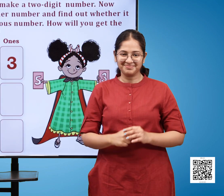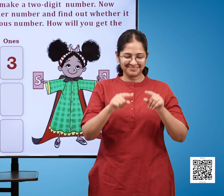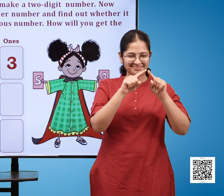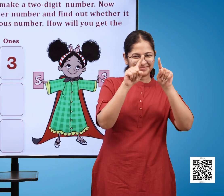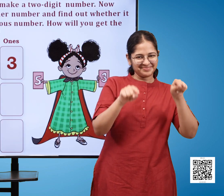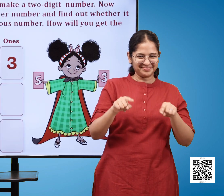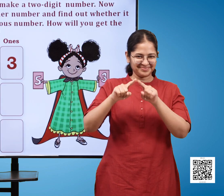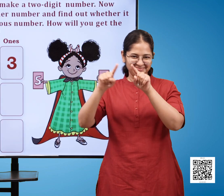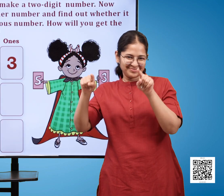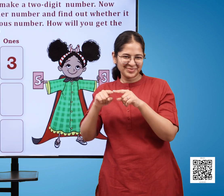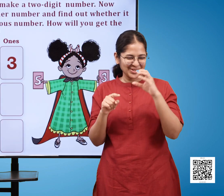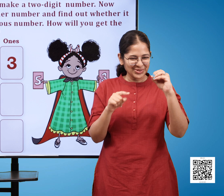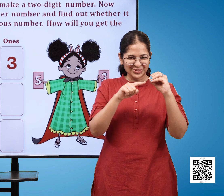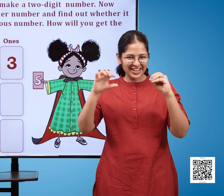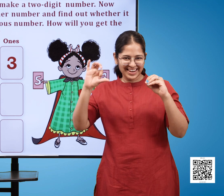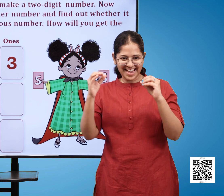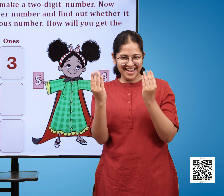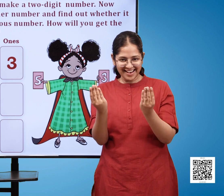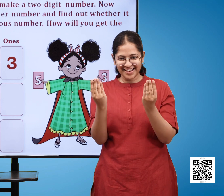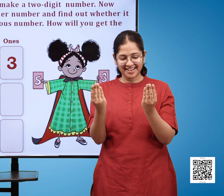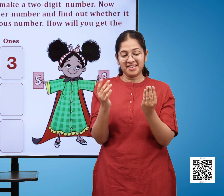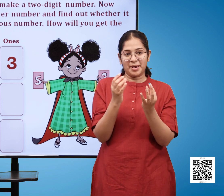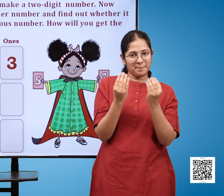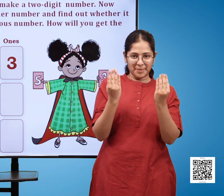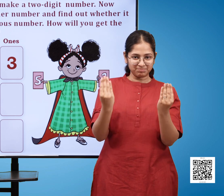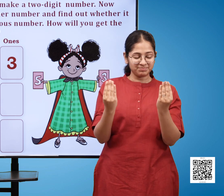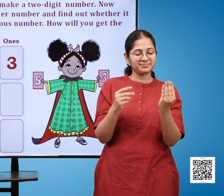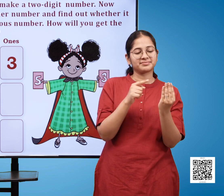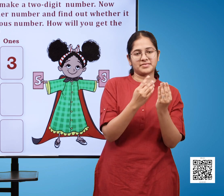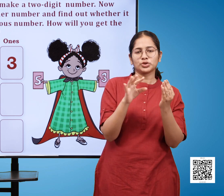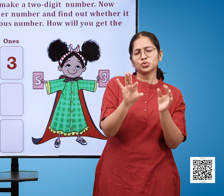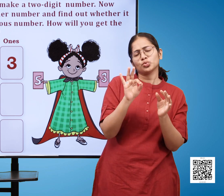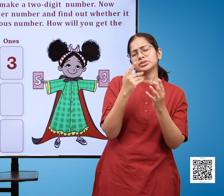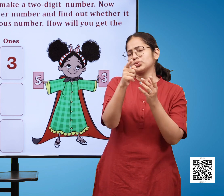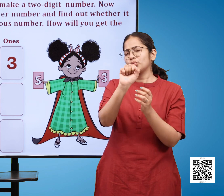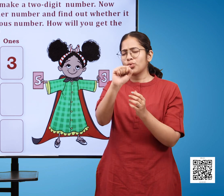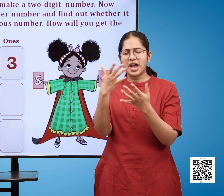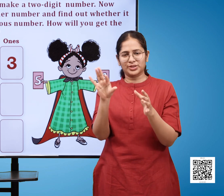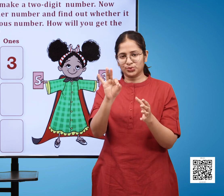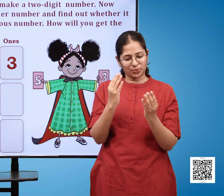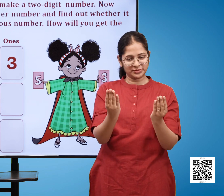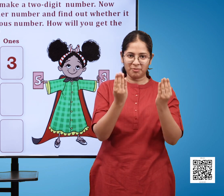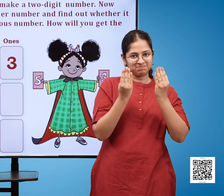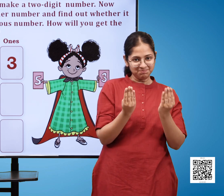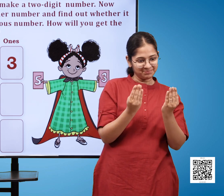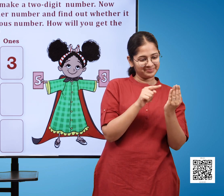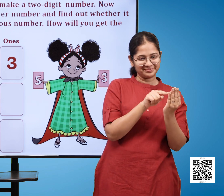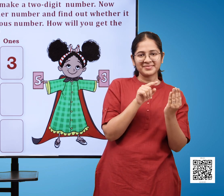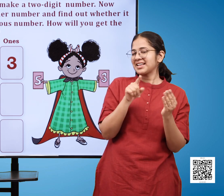Now we have an image here. In the image we can see a girl. In her left hand we can see number three placard.